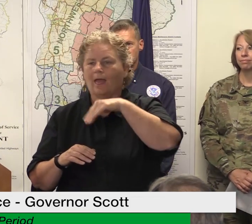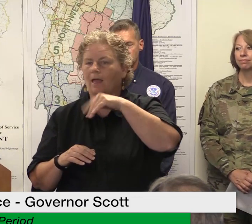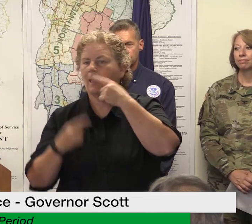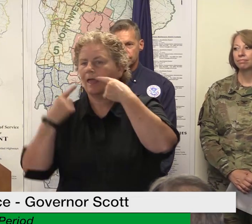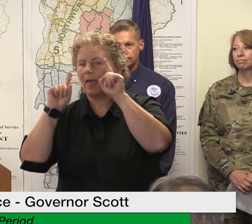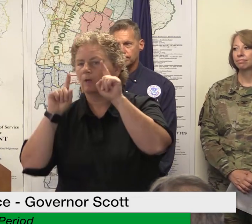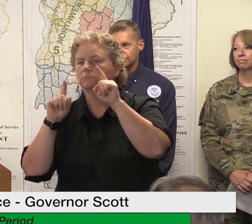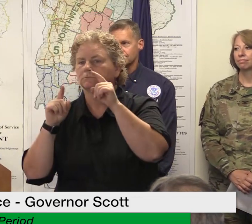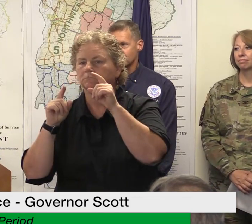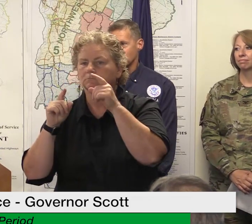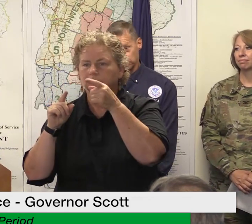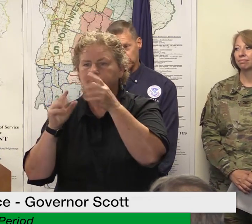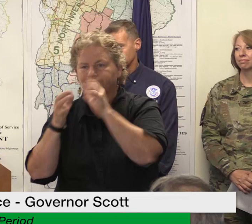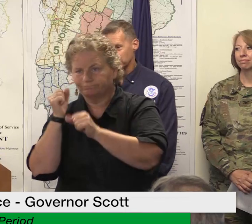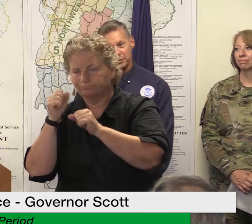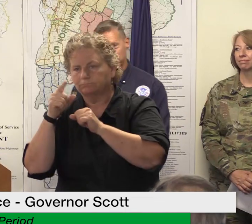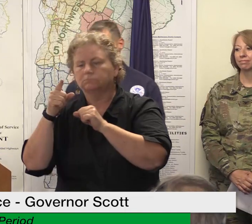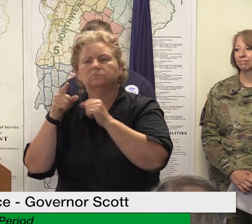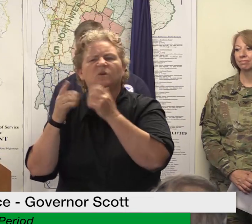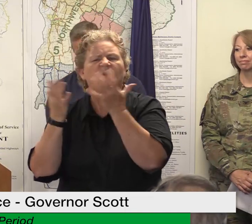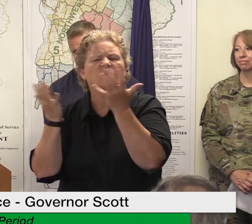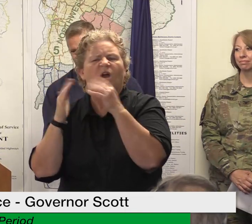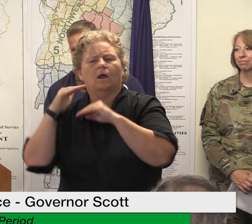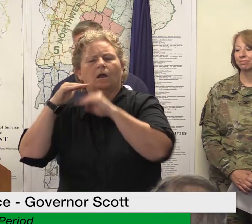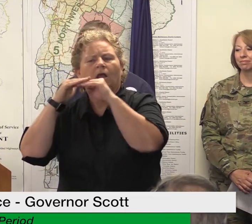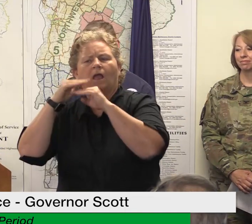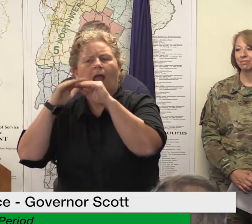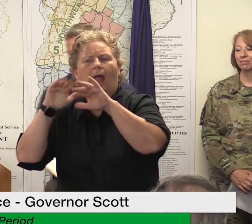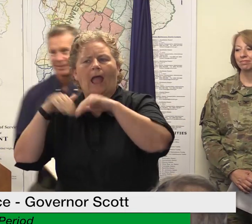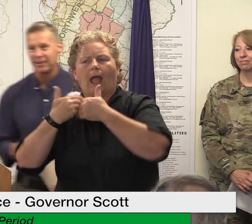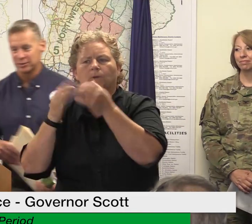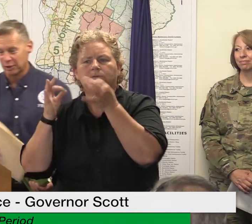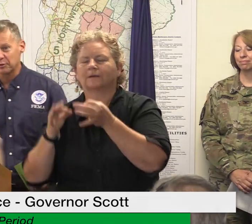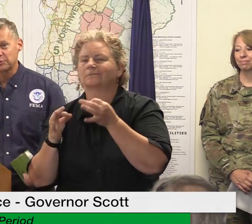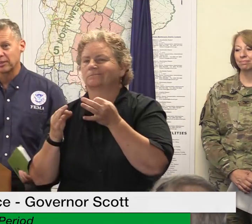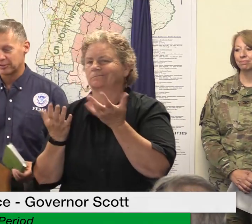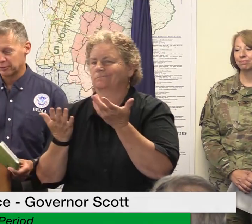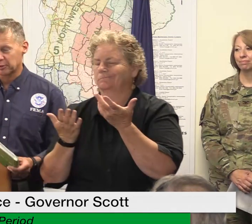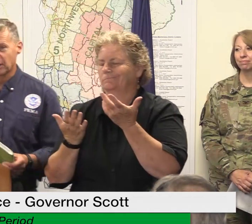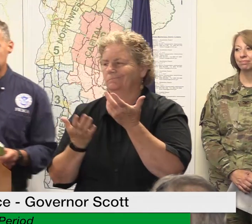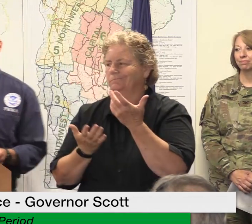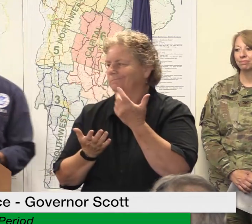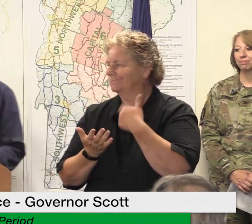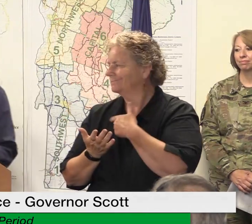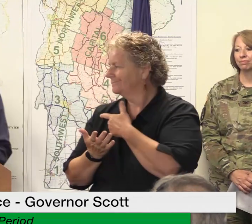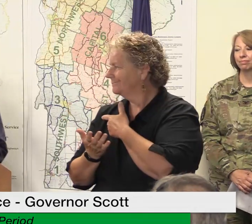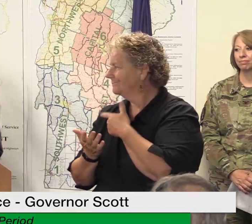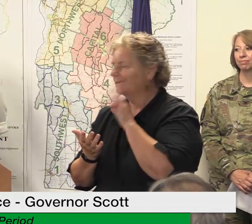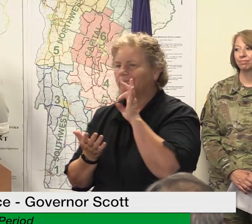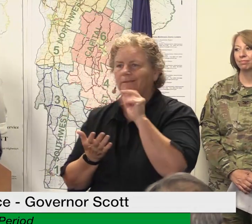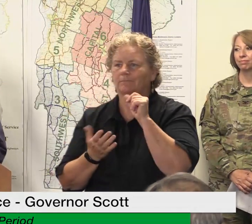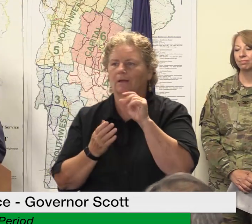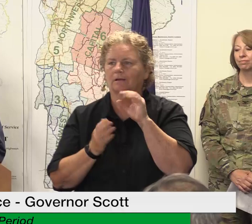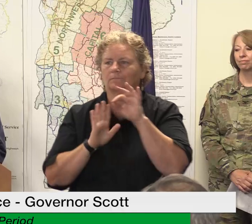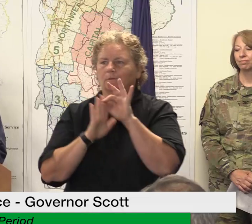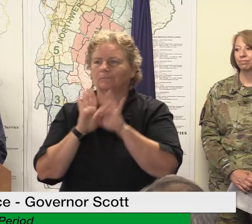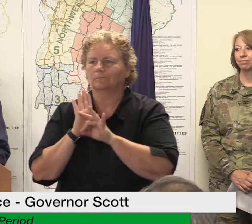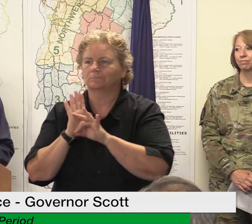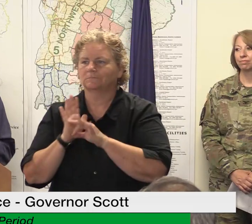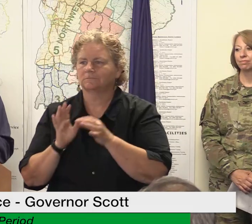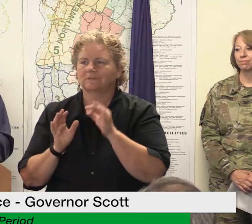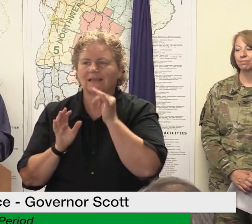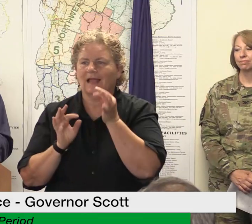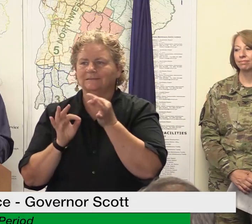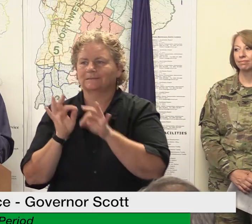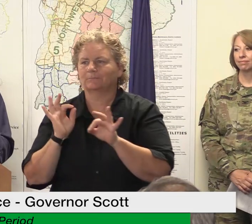um i don't know if there's anything to add to that yes sir as the governor said it's a very complicated factor you have to take it in totality